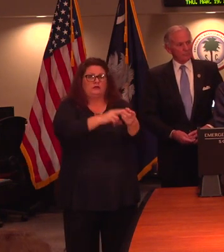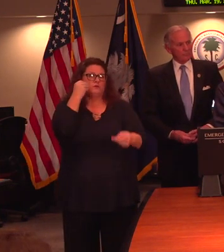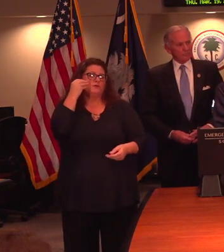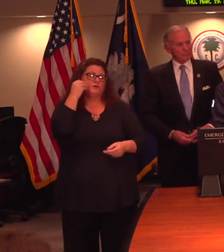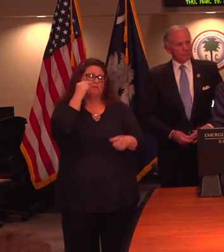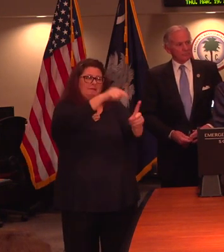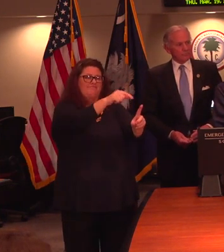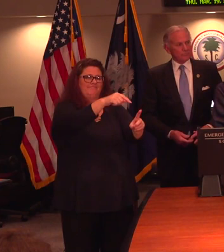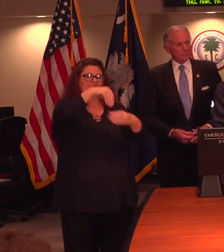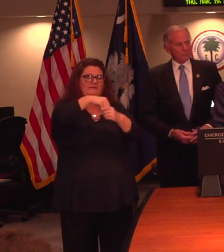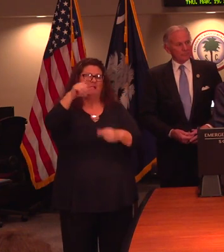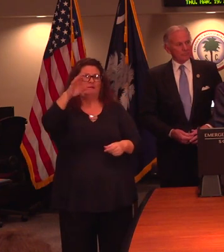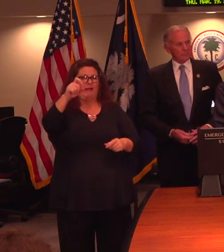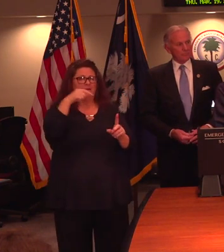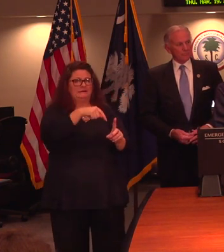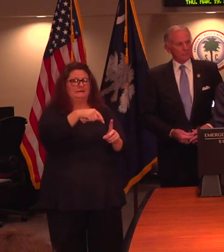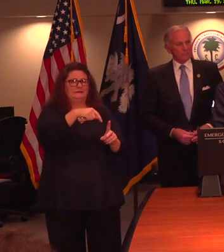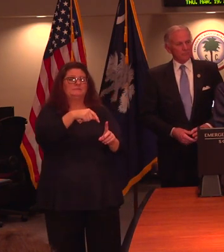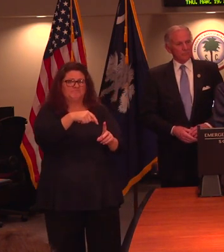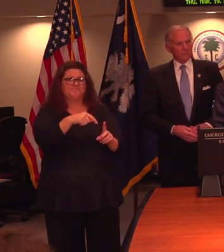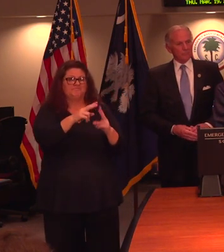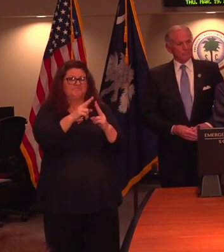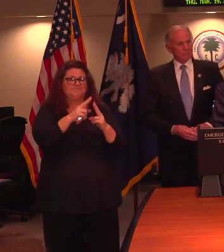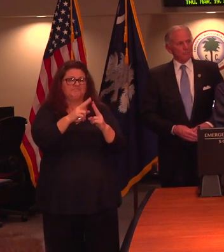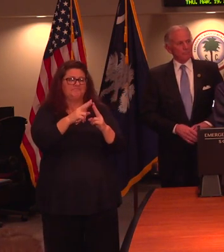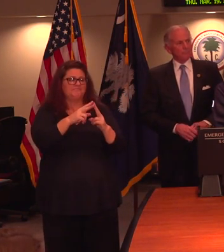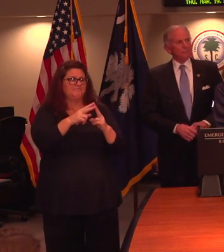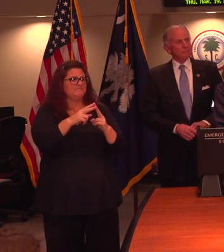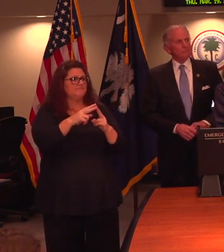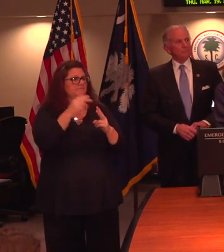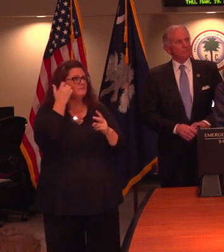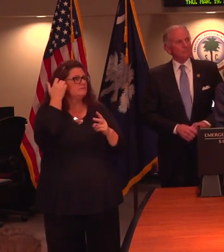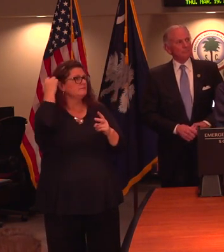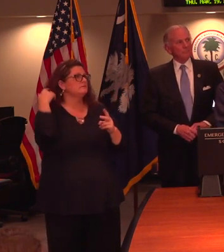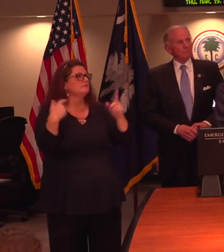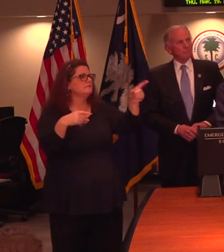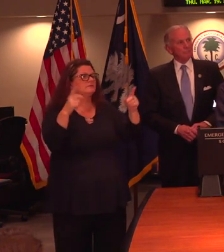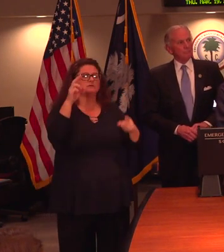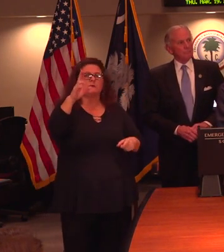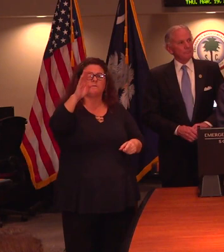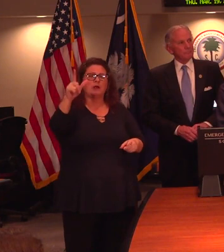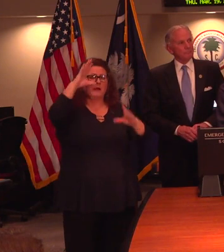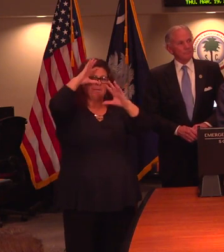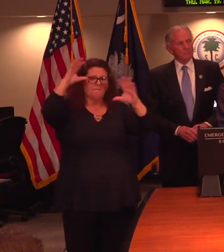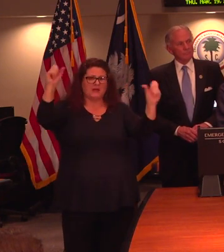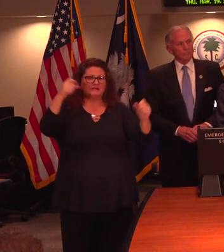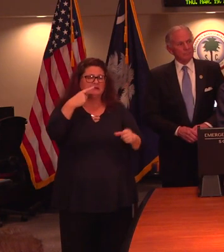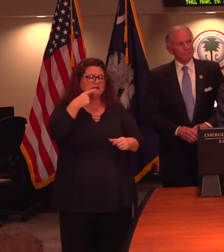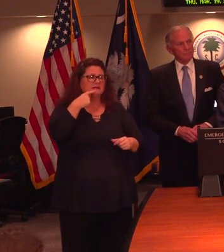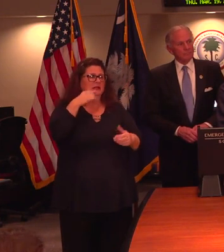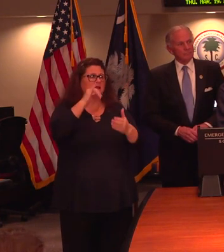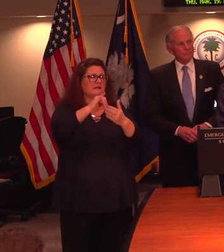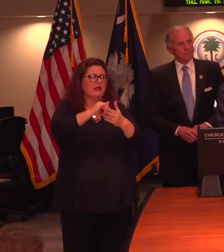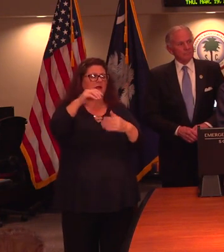facility that was in Lexington that was mentioned earlier. Dr. Feld, the President mentioned today that the FDA approved an